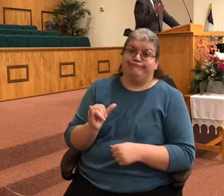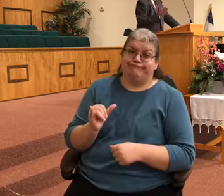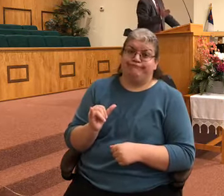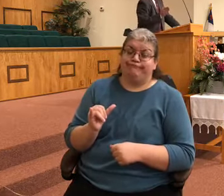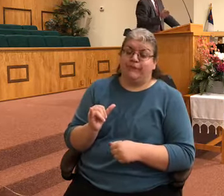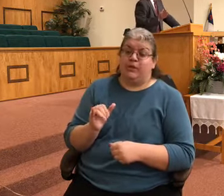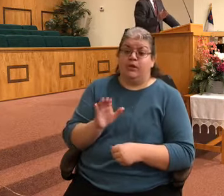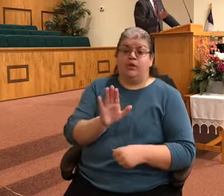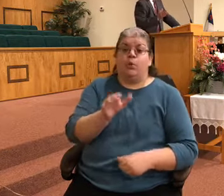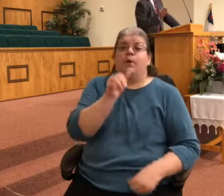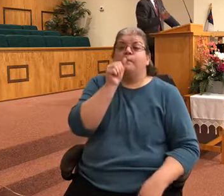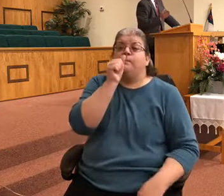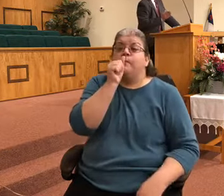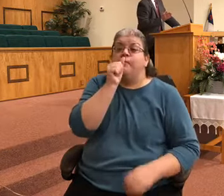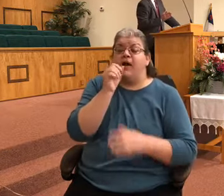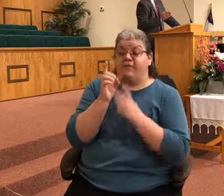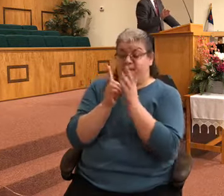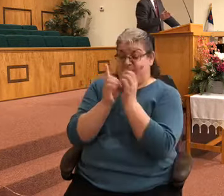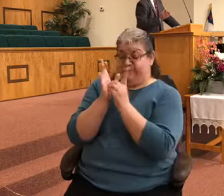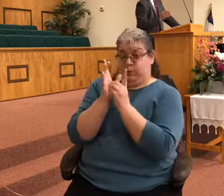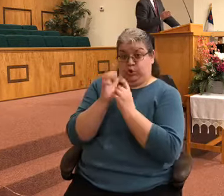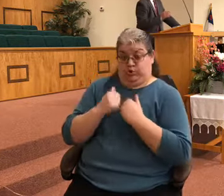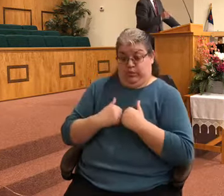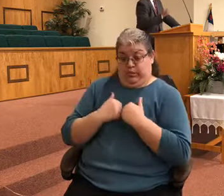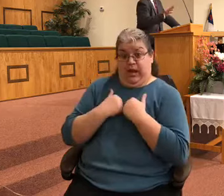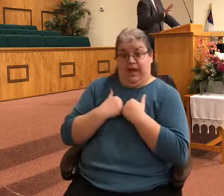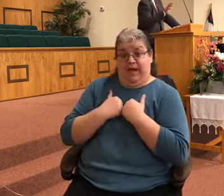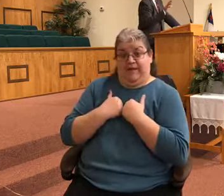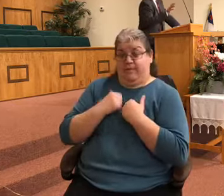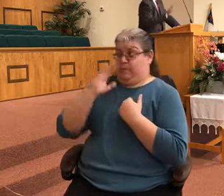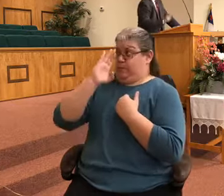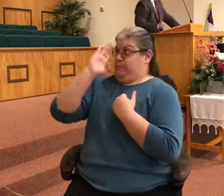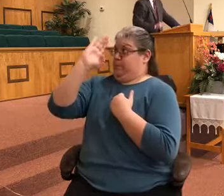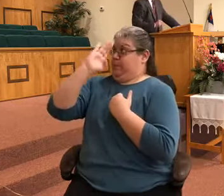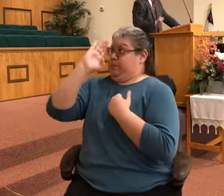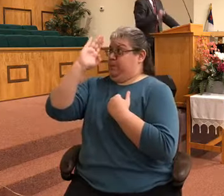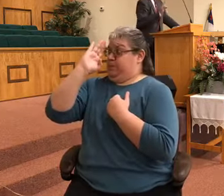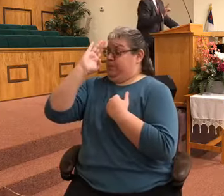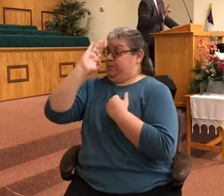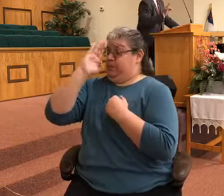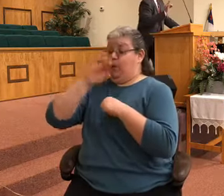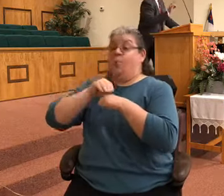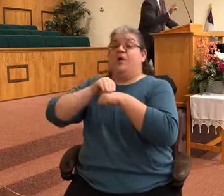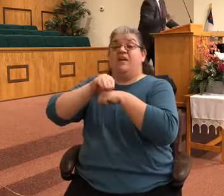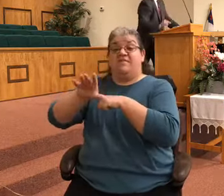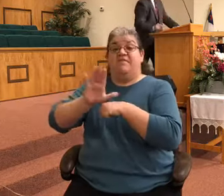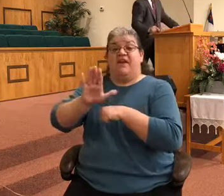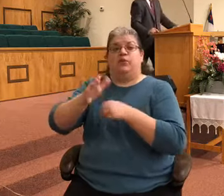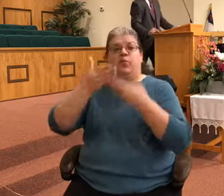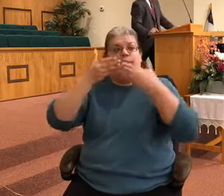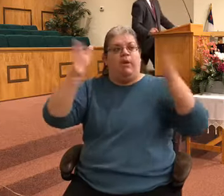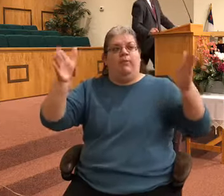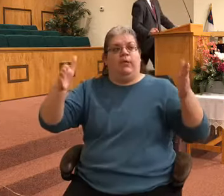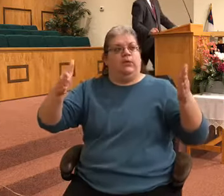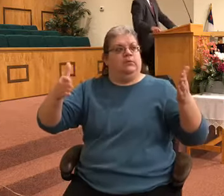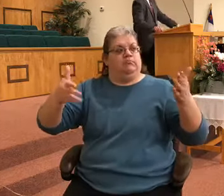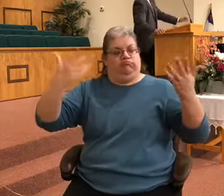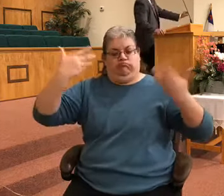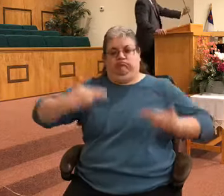devotional life and how it affects your personal public walk and your ability to conquer temptation and your ability